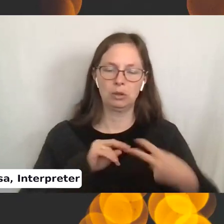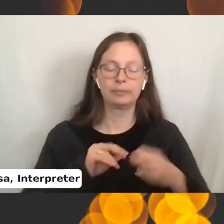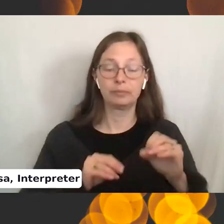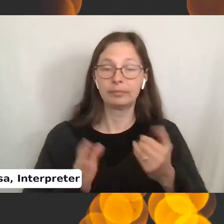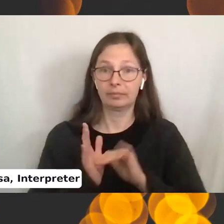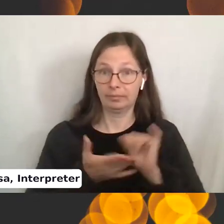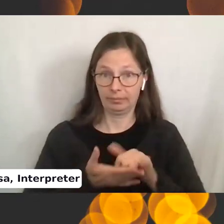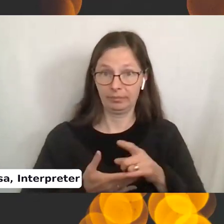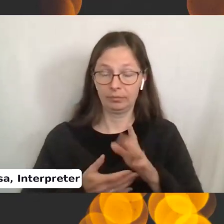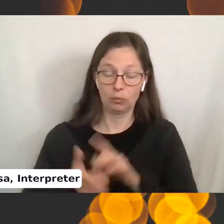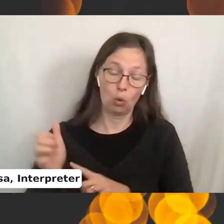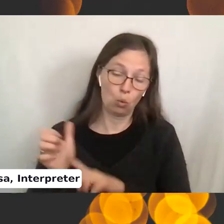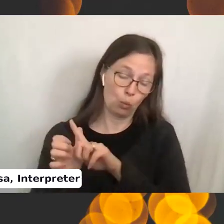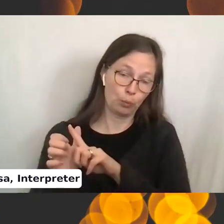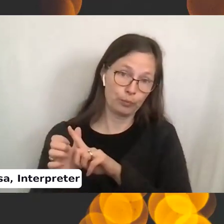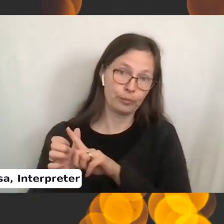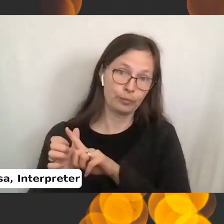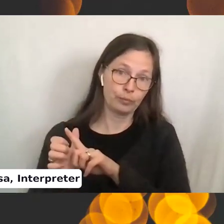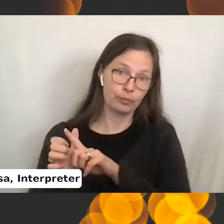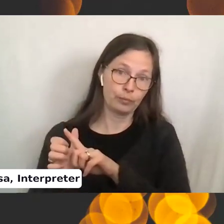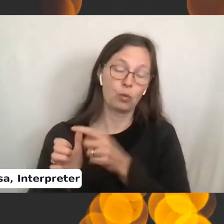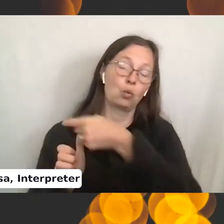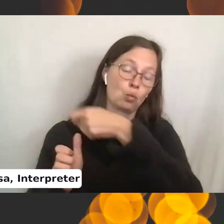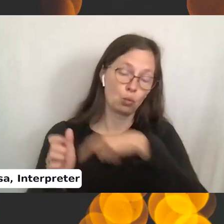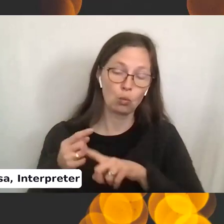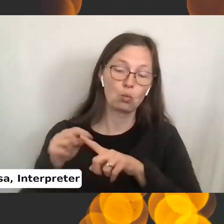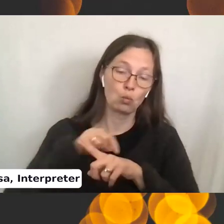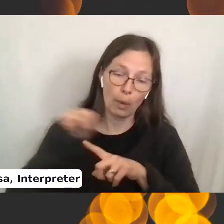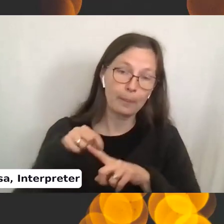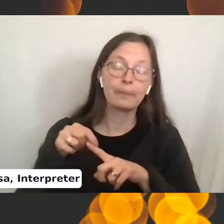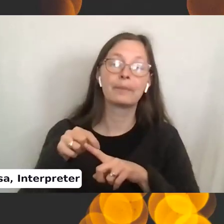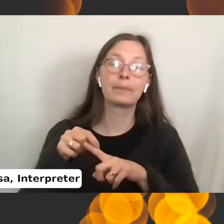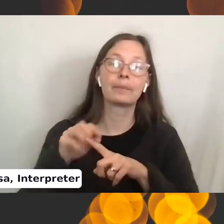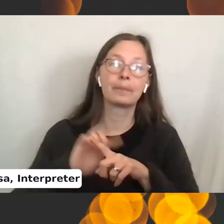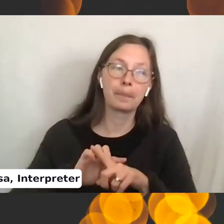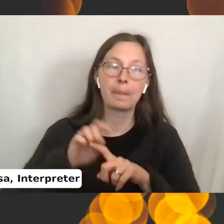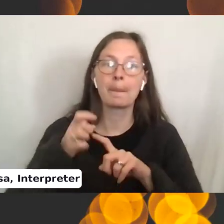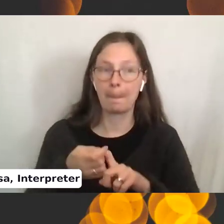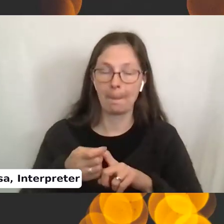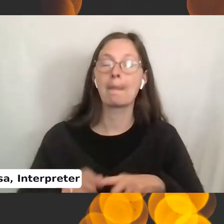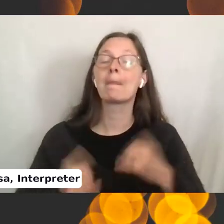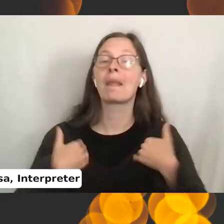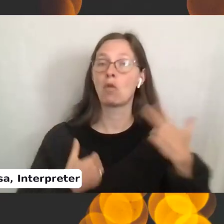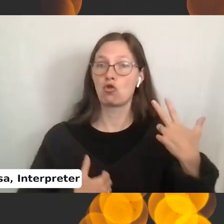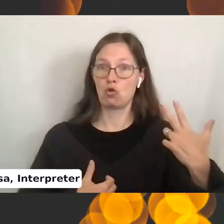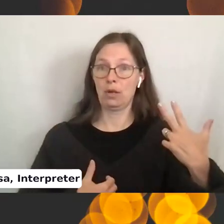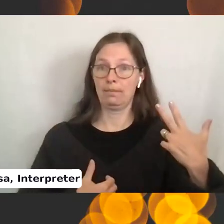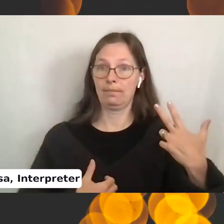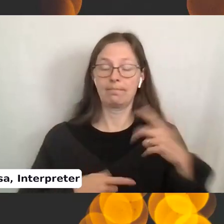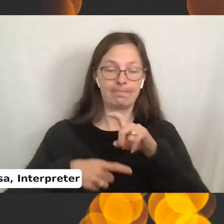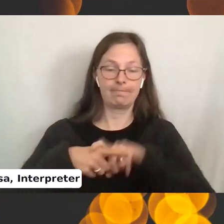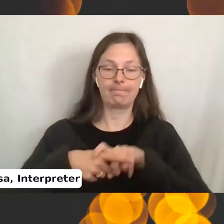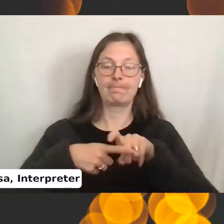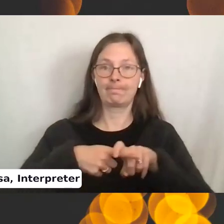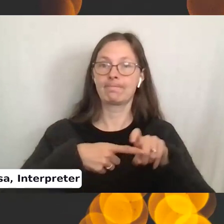you're going to put it through, wrap it around, and put it over. Now I've got three stitches on the needle. Cast on three